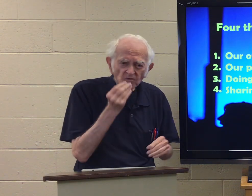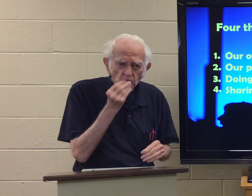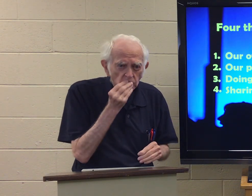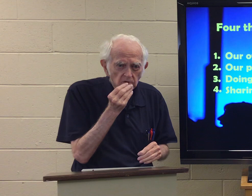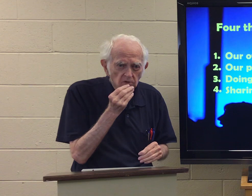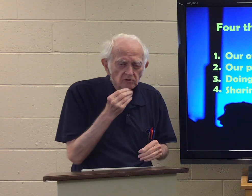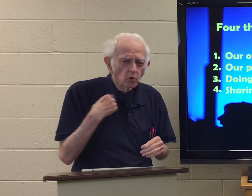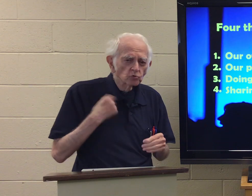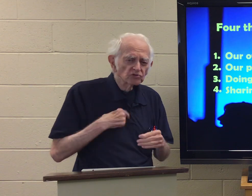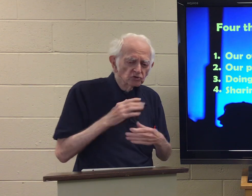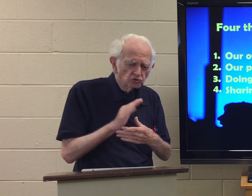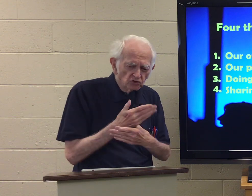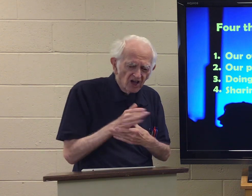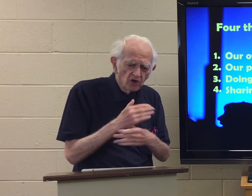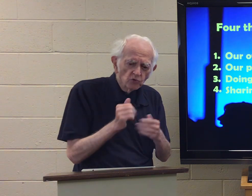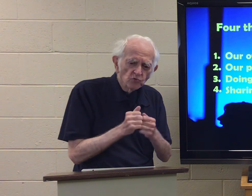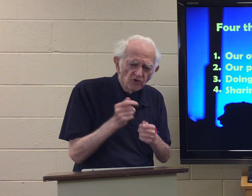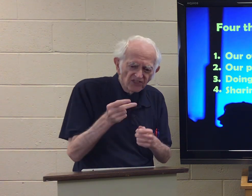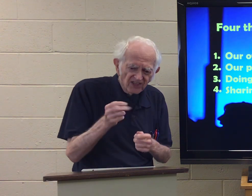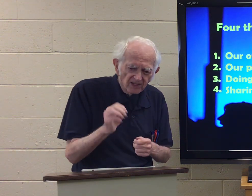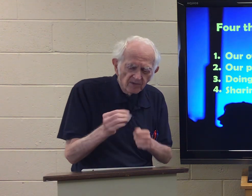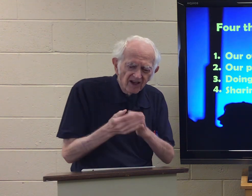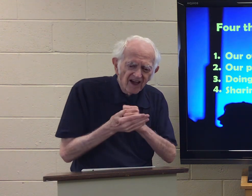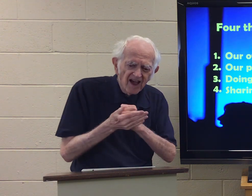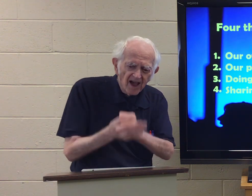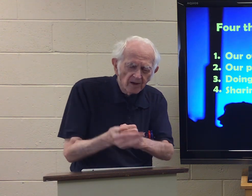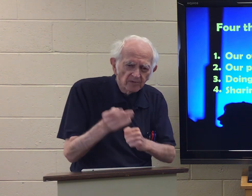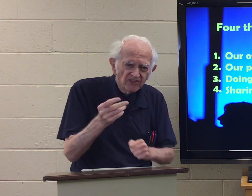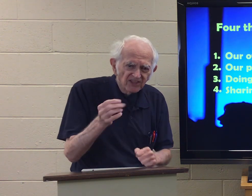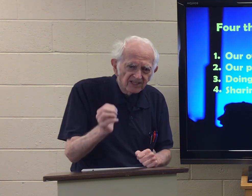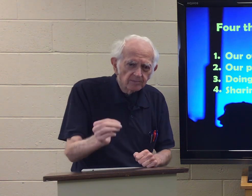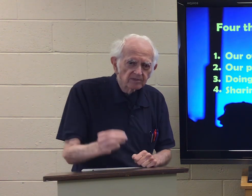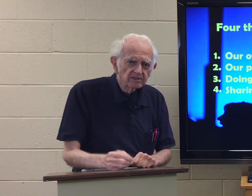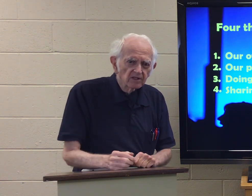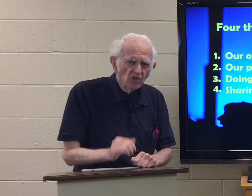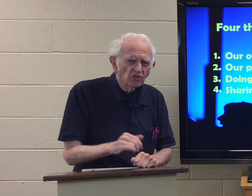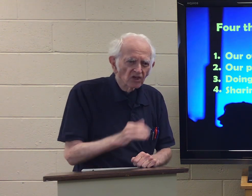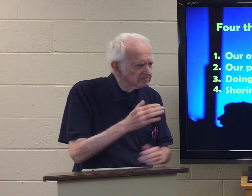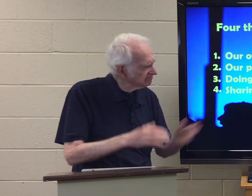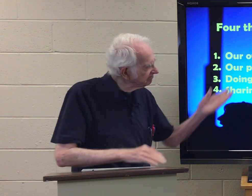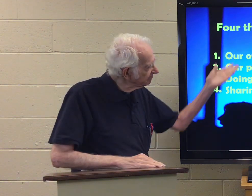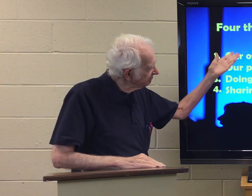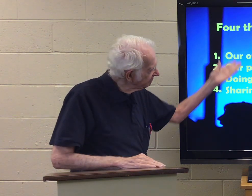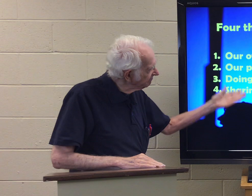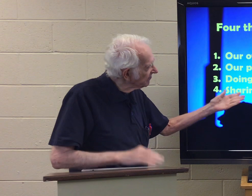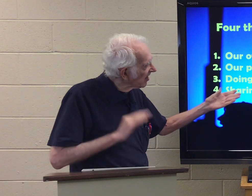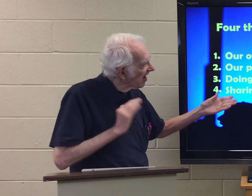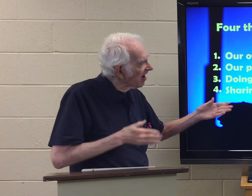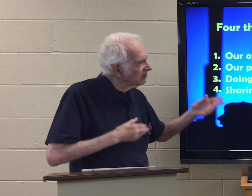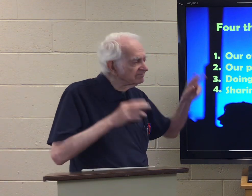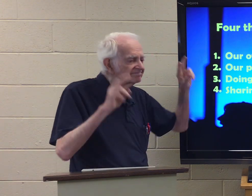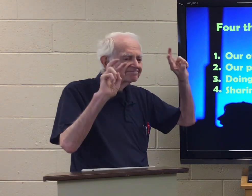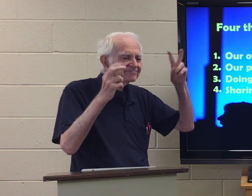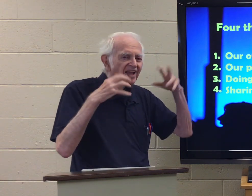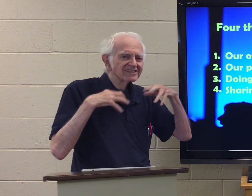no food. So we share with them and help them. And that's our